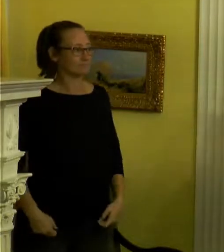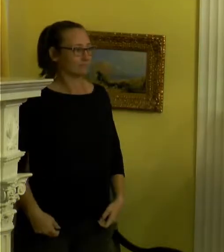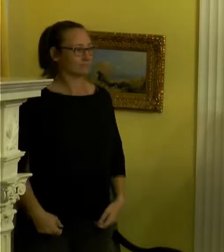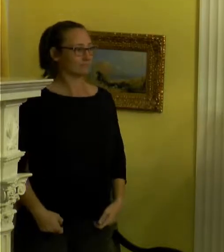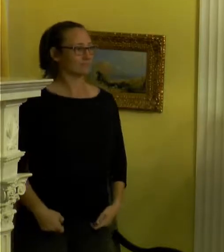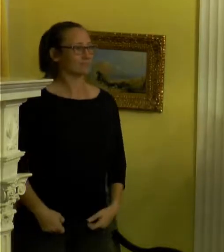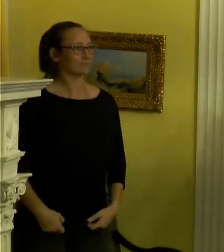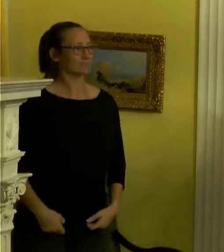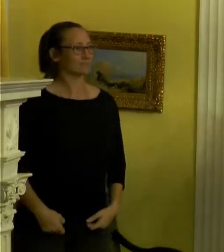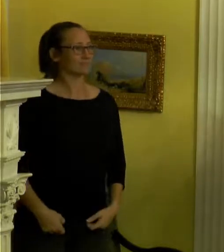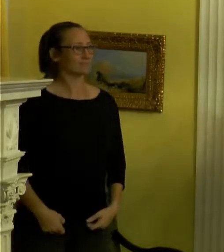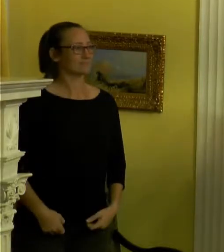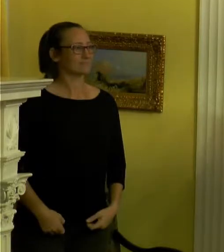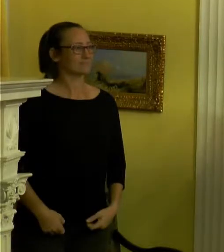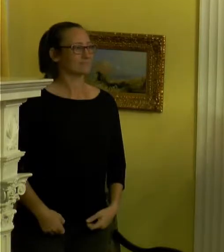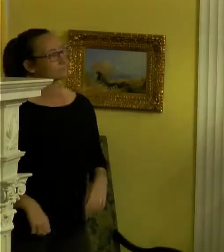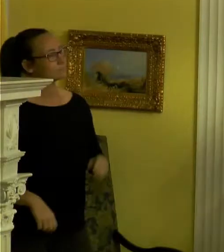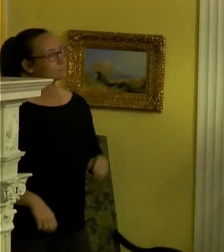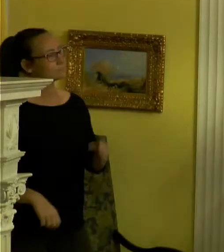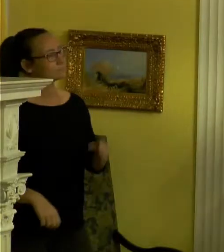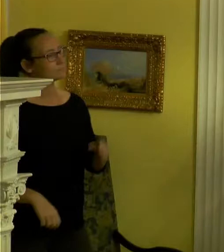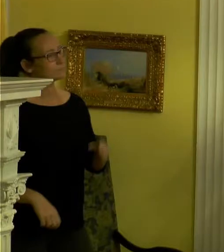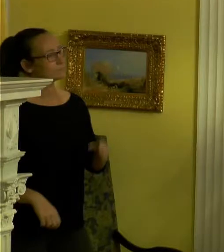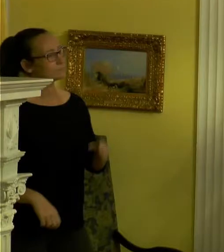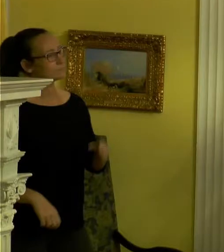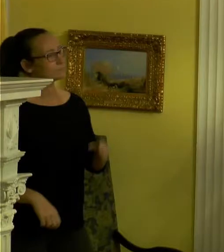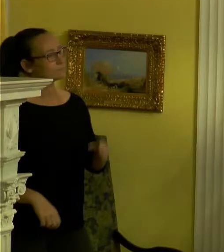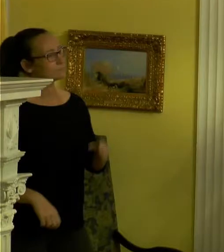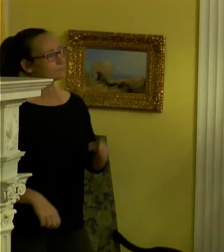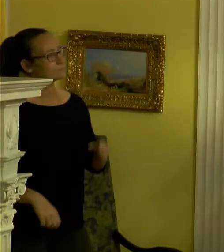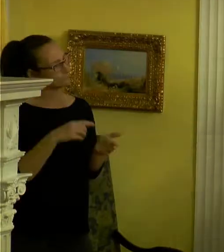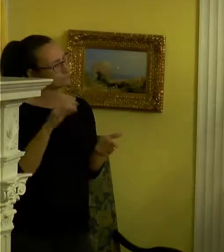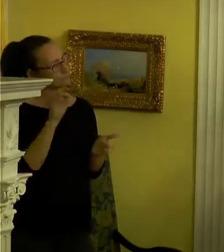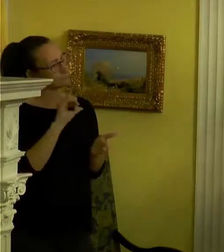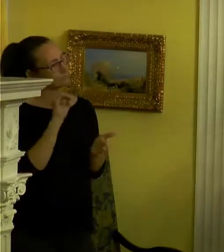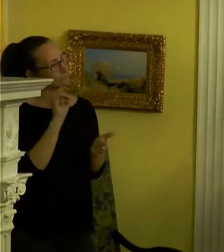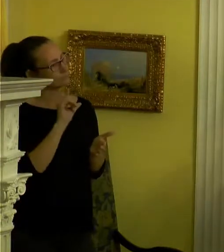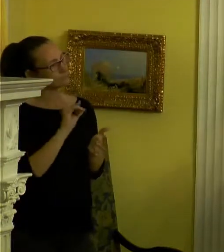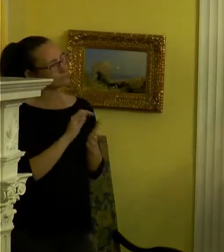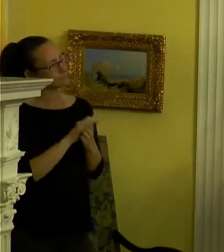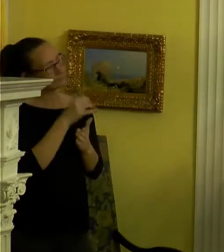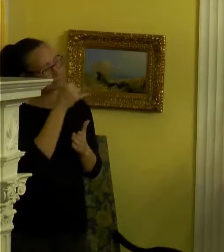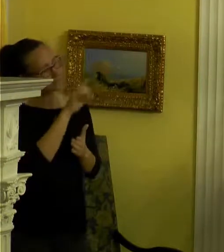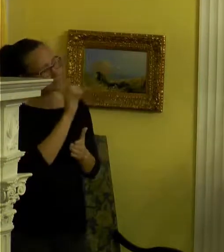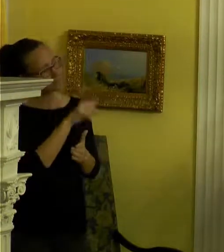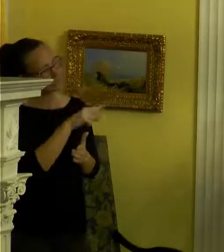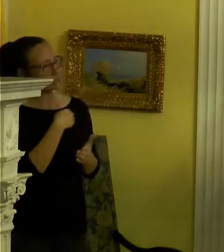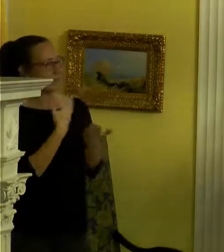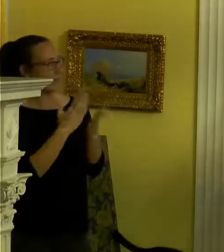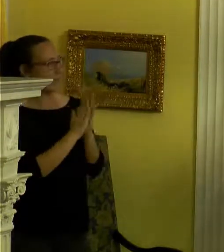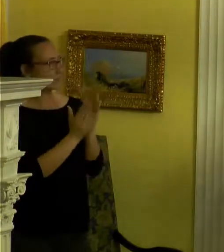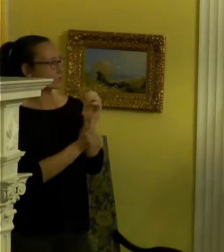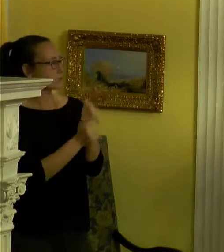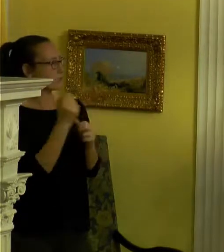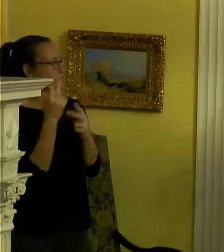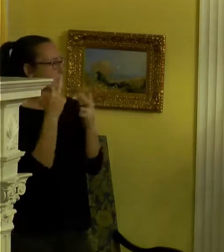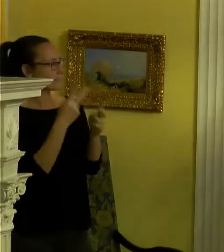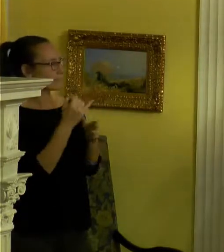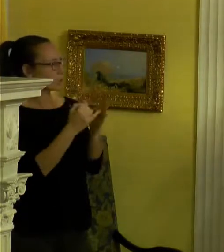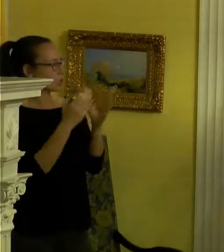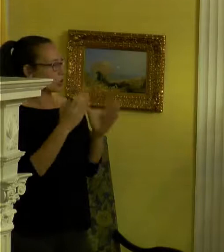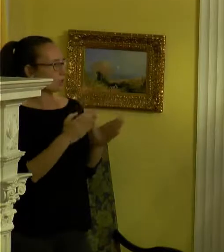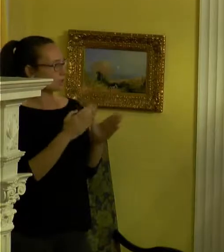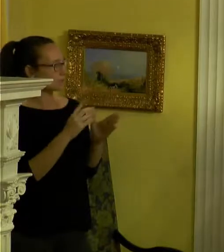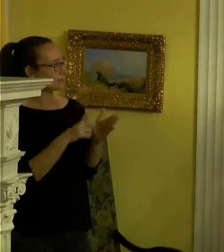Yeah. This is like a silly question that I ask the most visiting artists. And